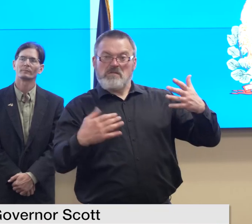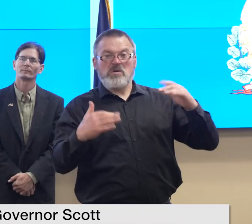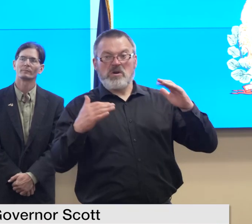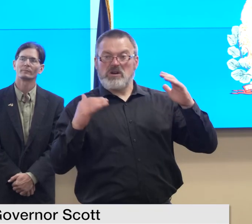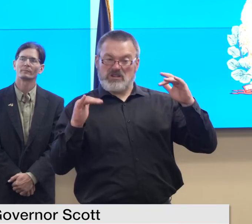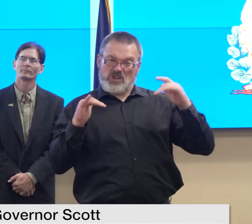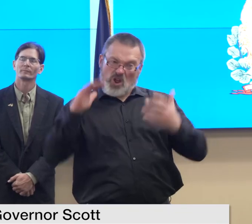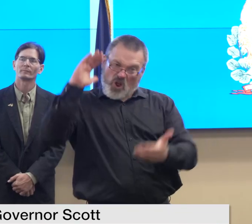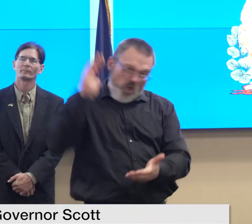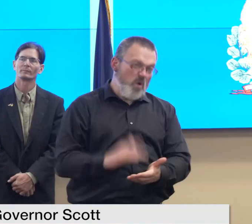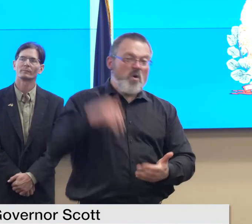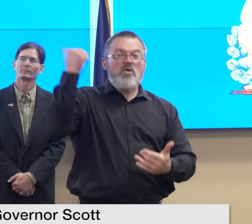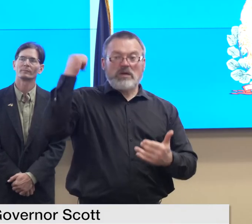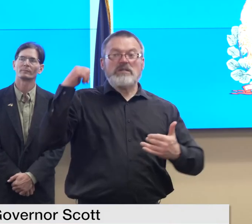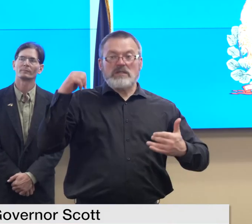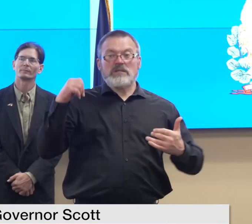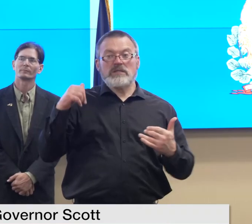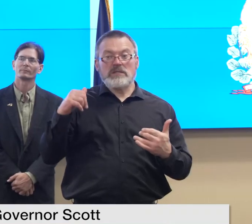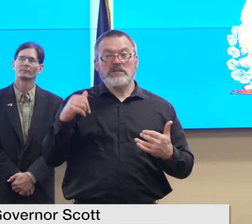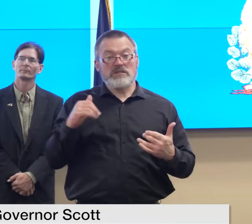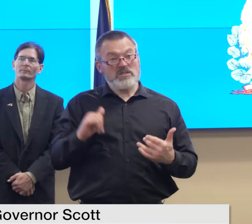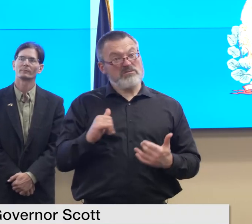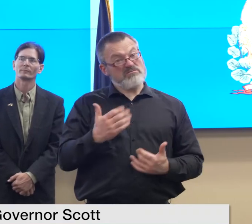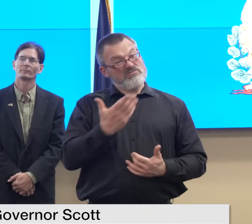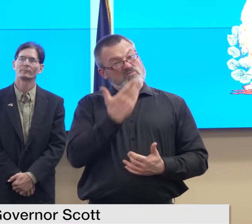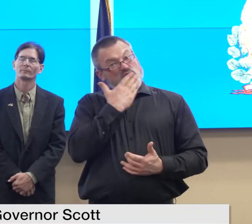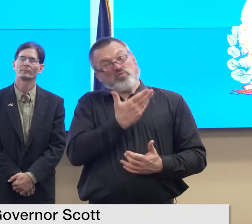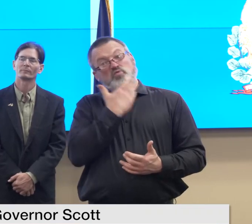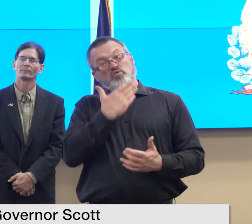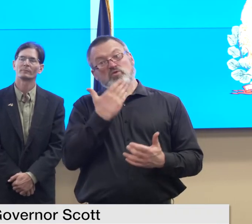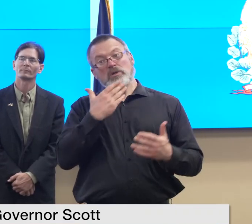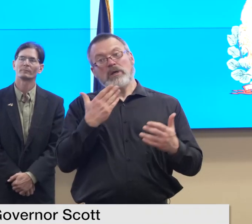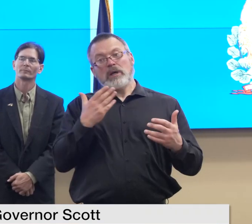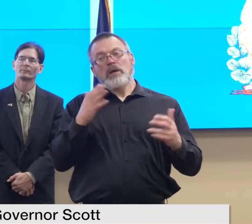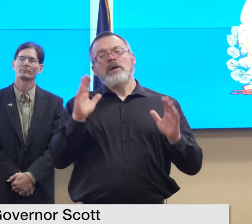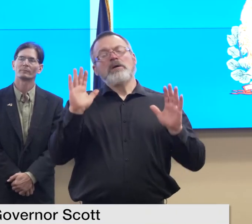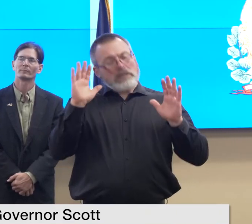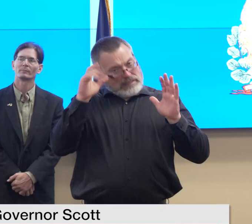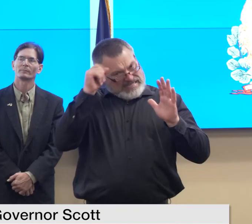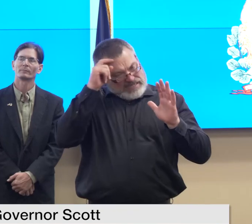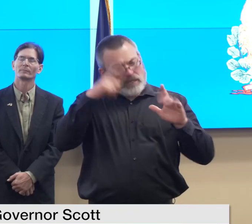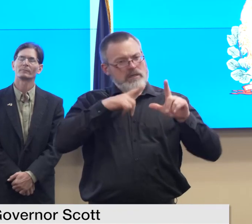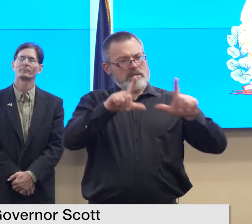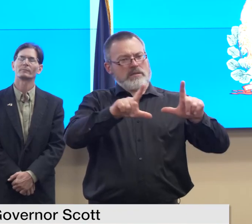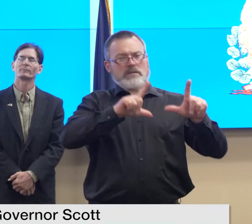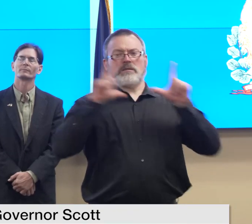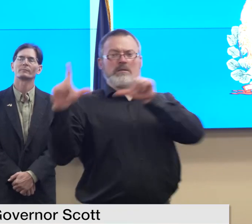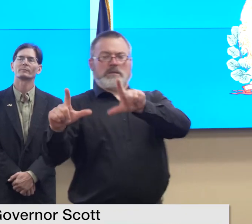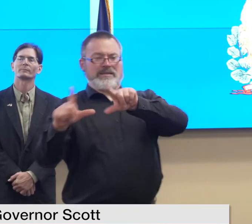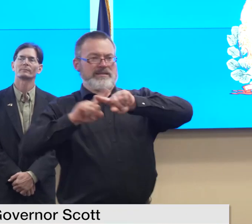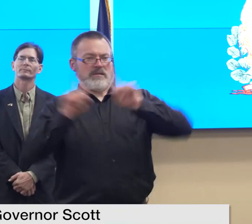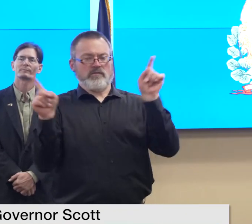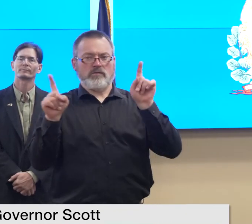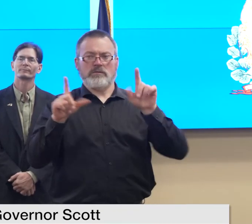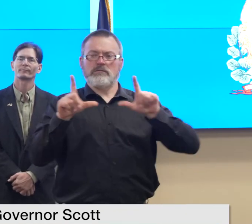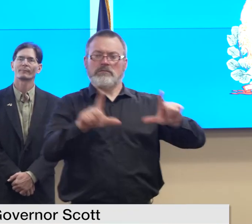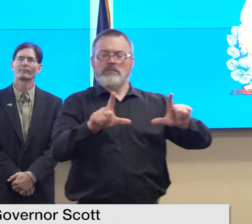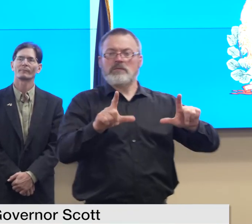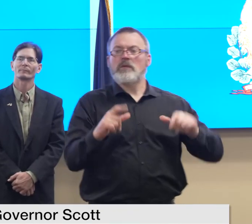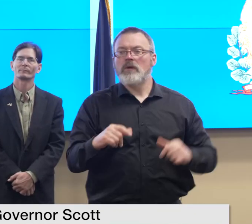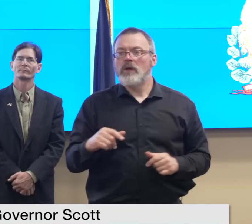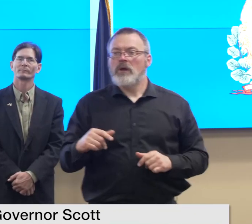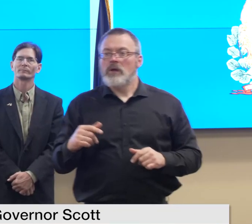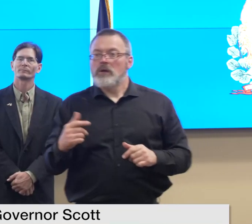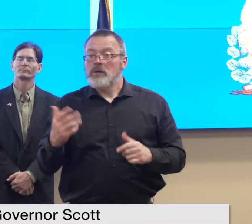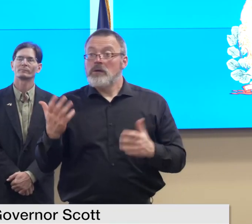thinking that's a positive sign i look at it a different way as we have in the past and and we still have more jobs